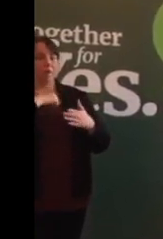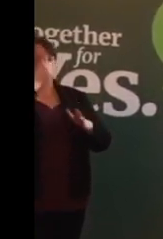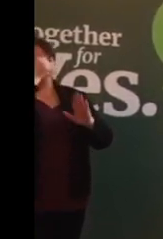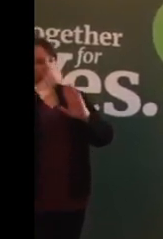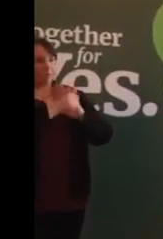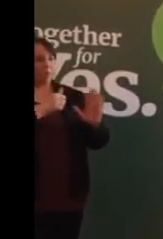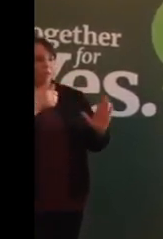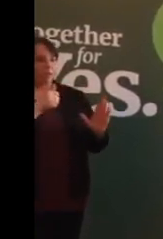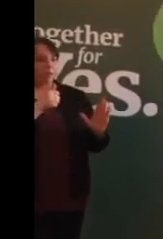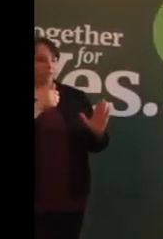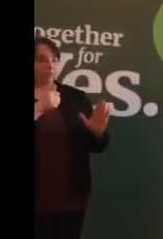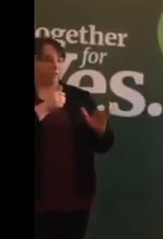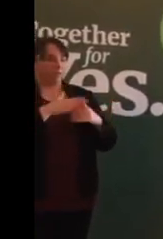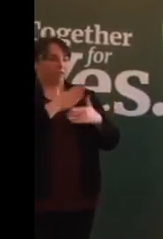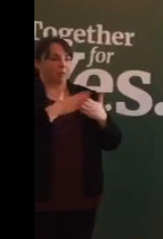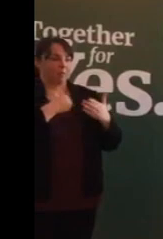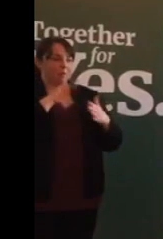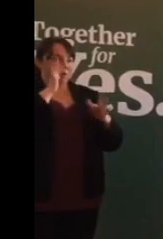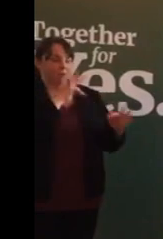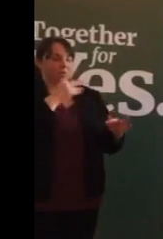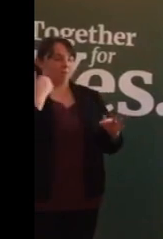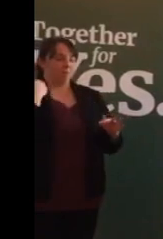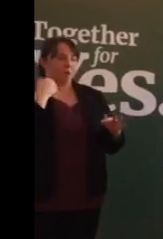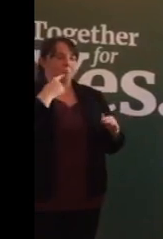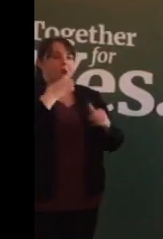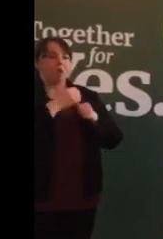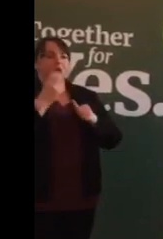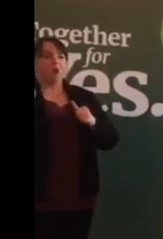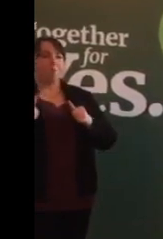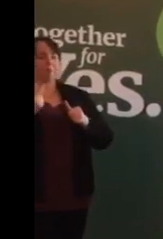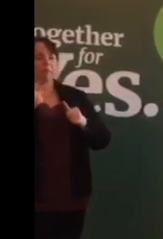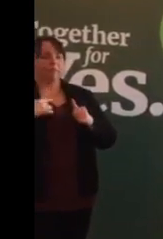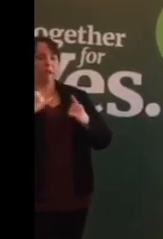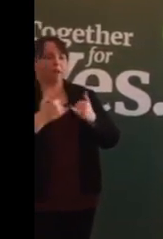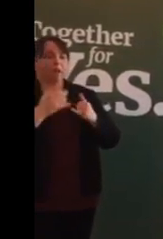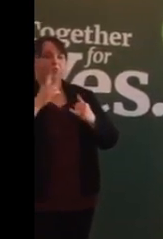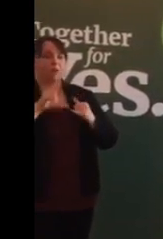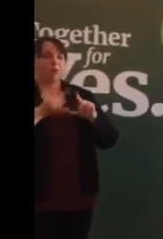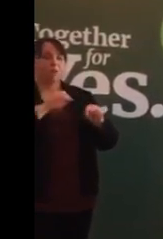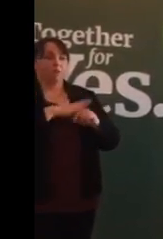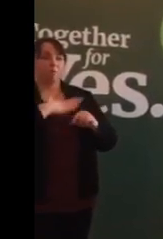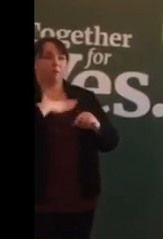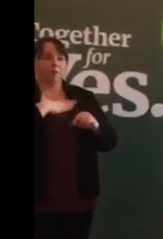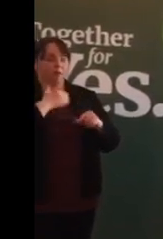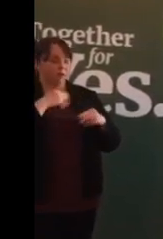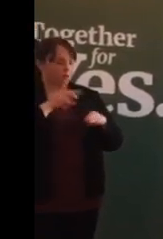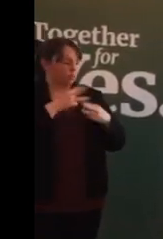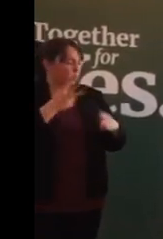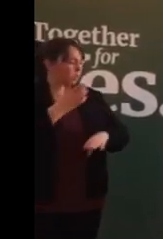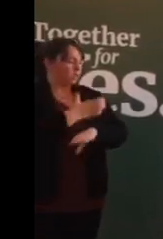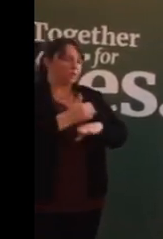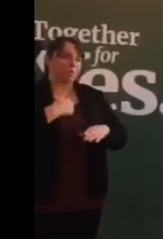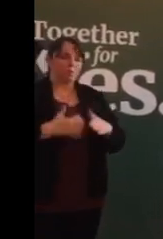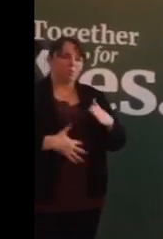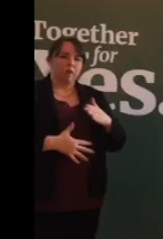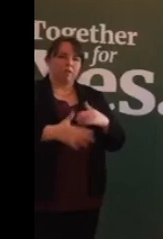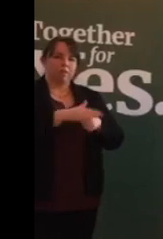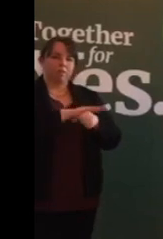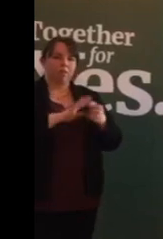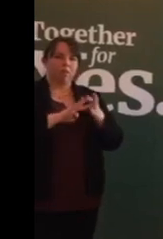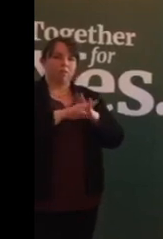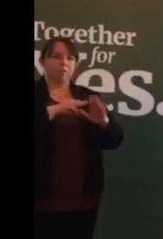patients I have looked after. However, there are other couples for whom the right choice for them is not to continue the pregnancy to term.